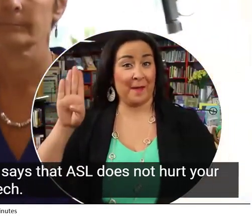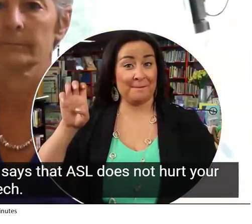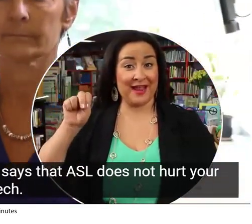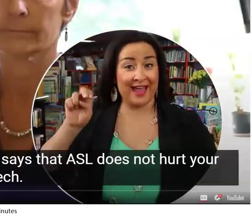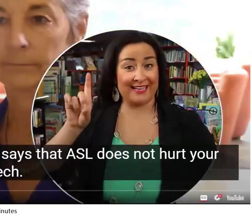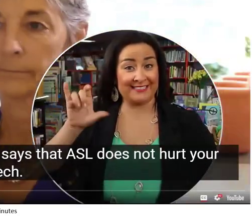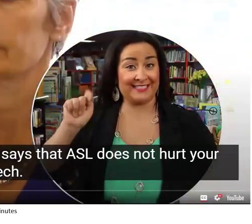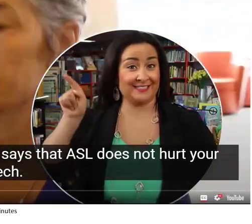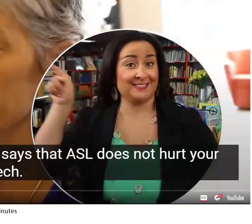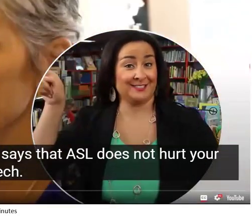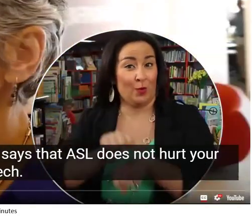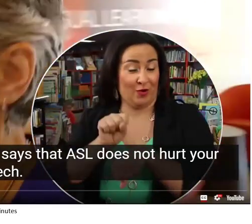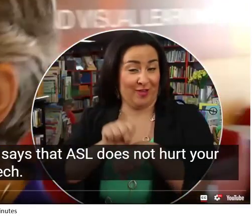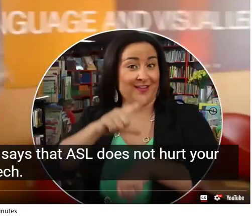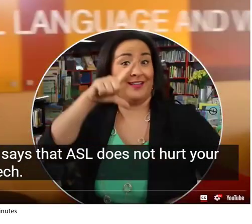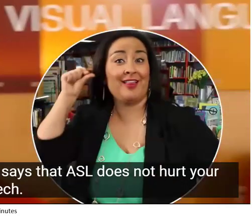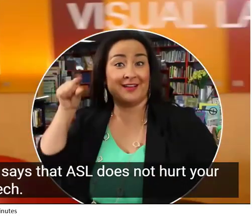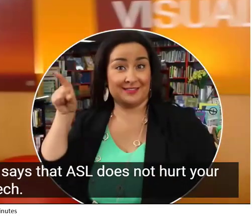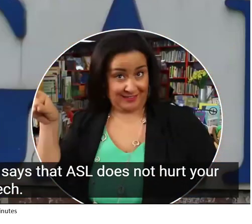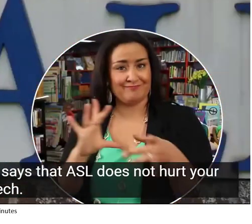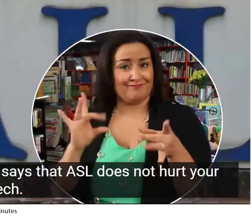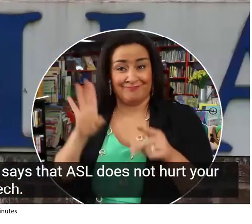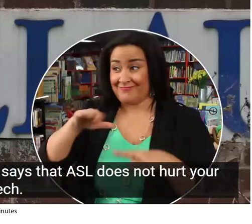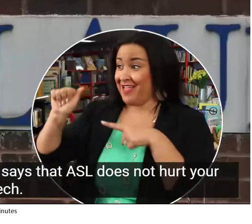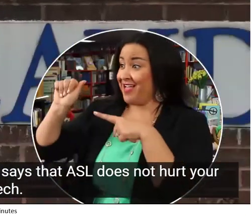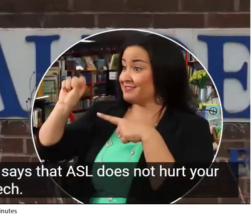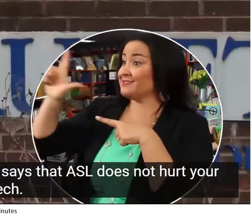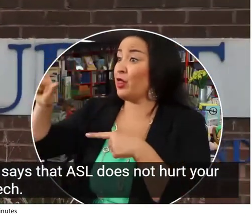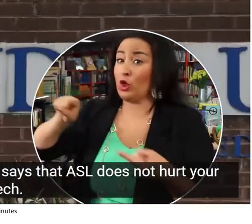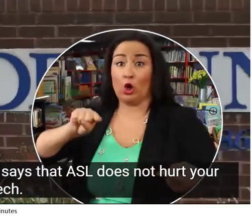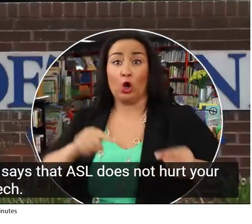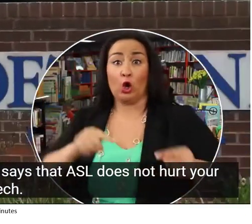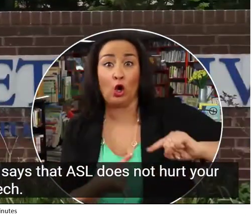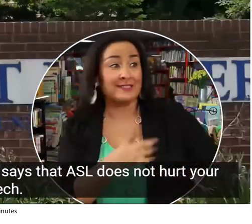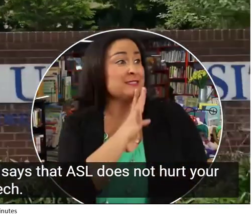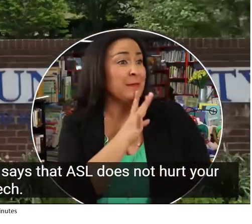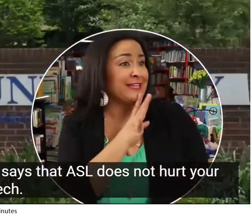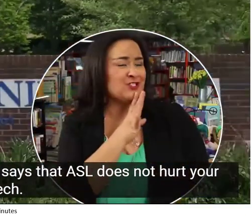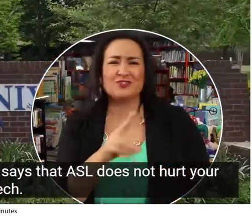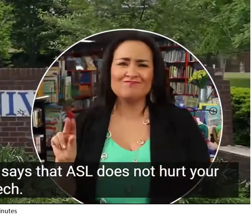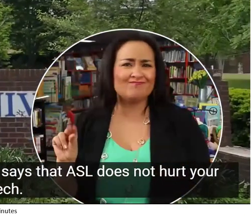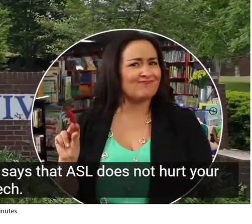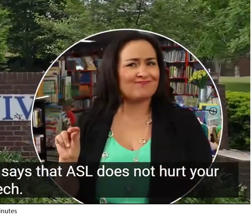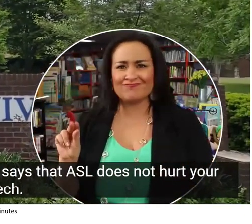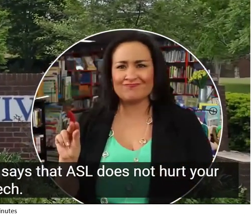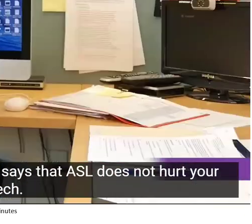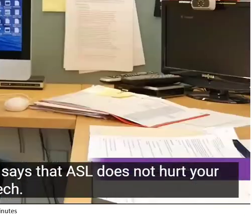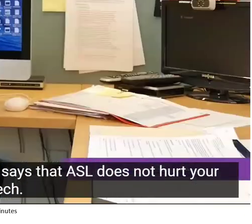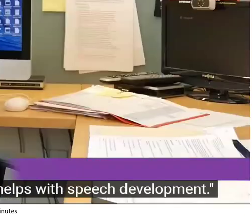works at Gallaudet University and says that ASL does not hurt your ability to learn speech.